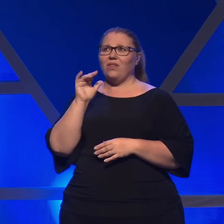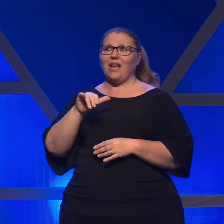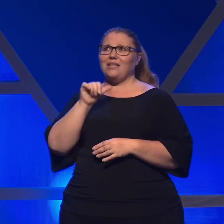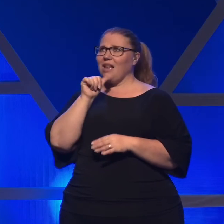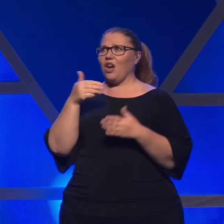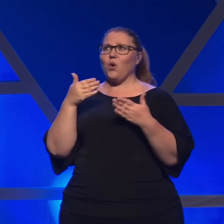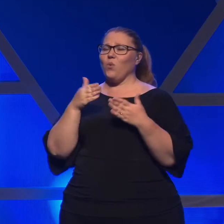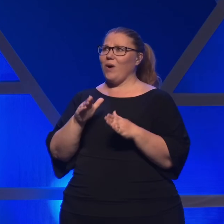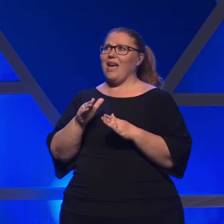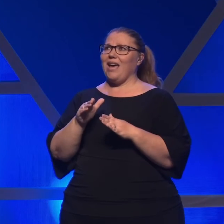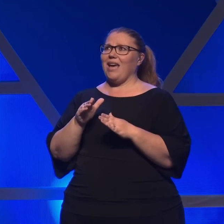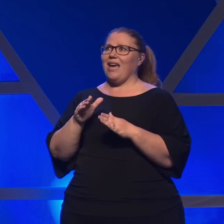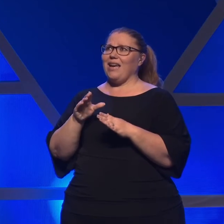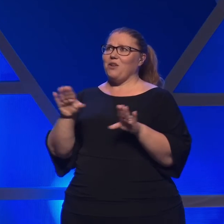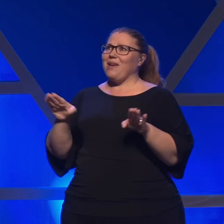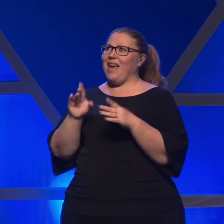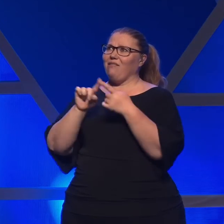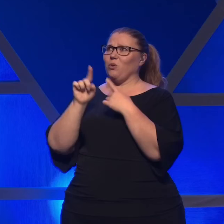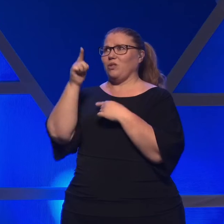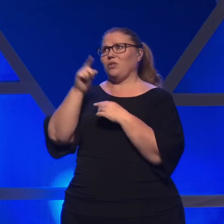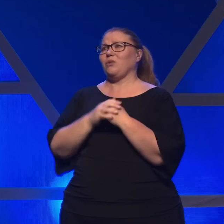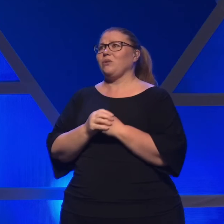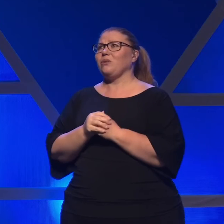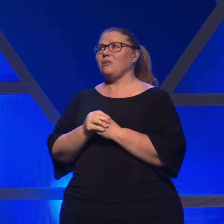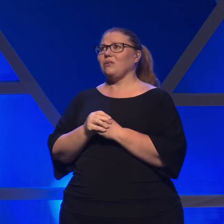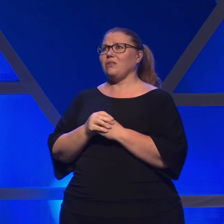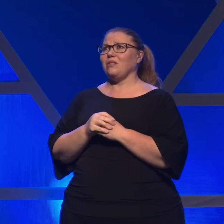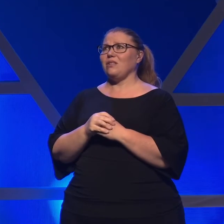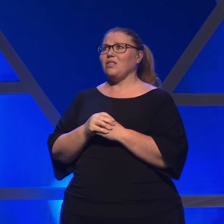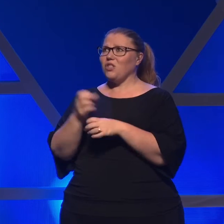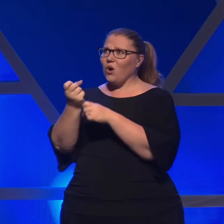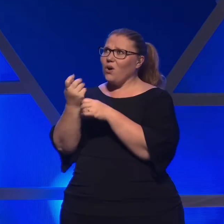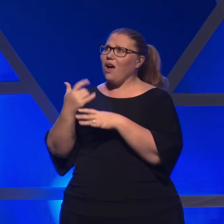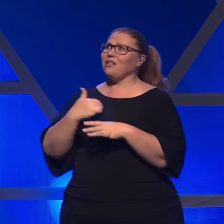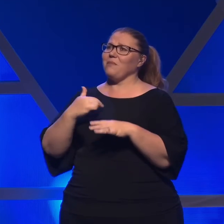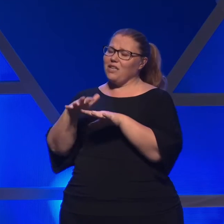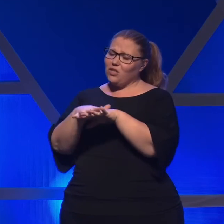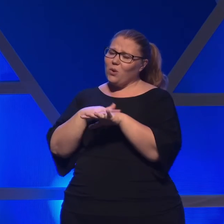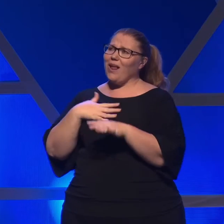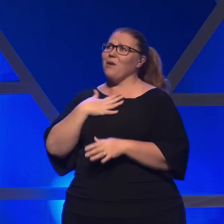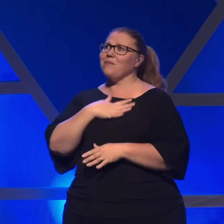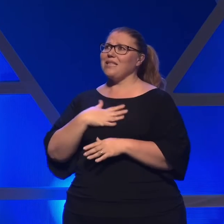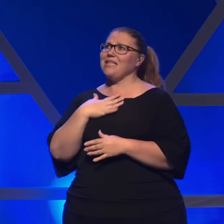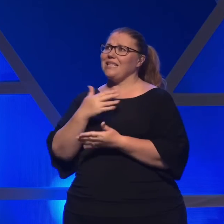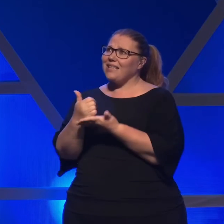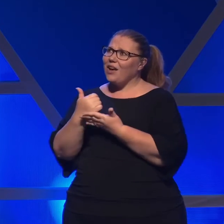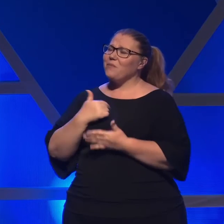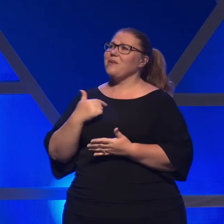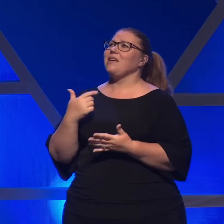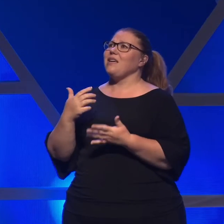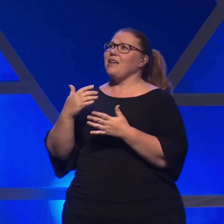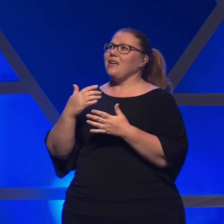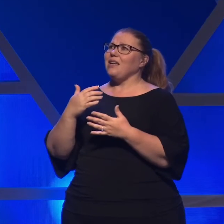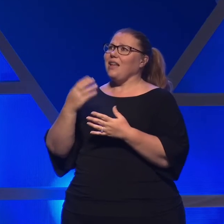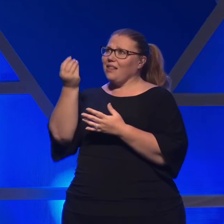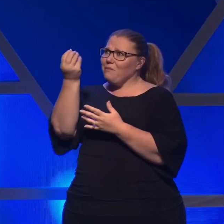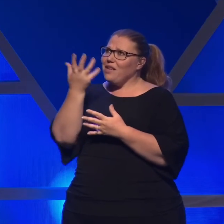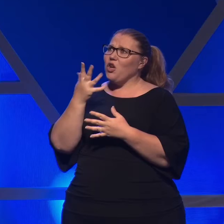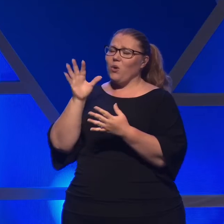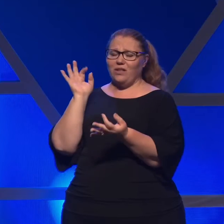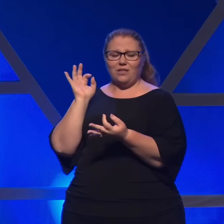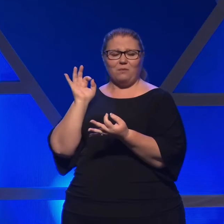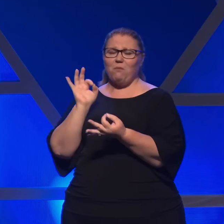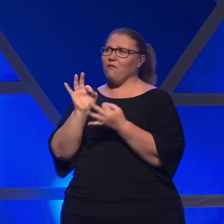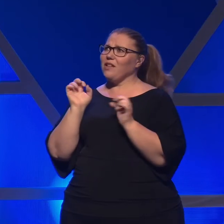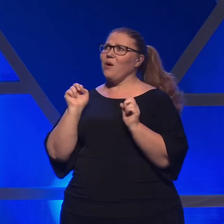to treat the lover of my soul. So slow me down, please, Lord. Reassure me that it is perfectly